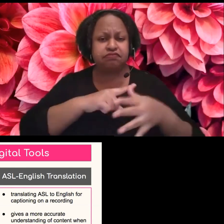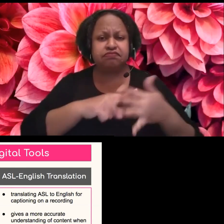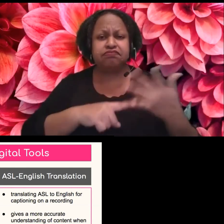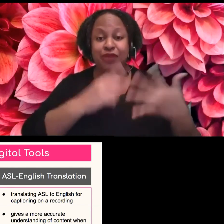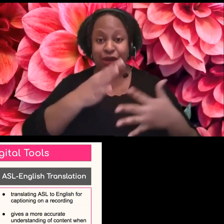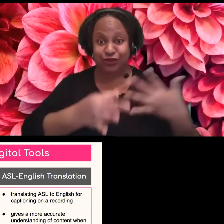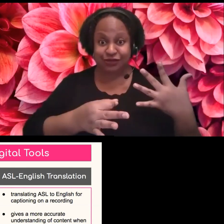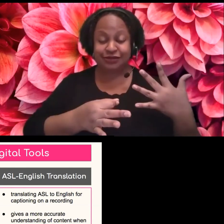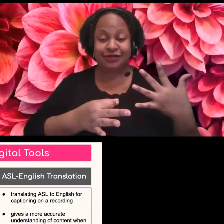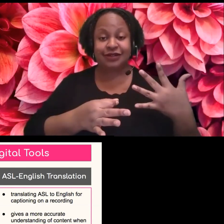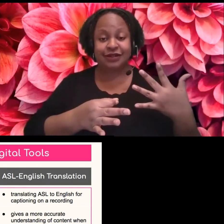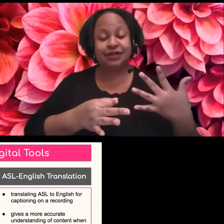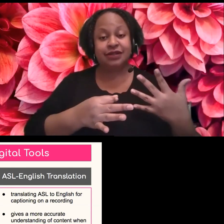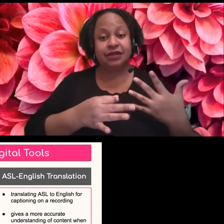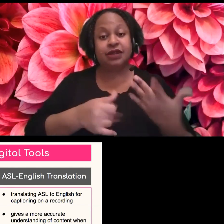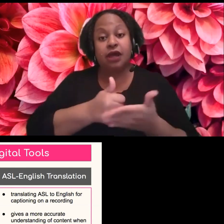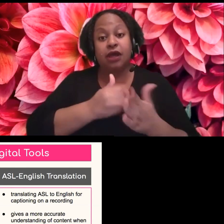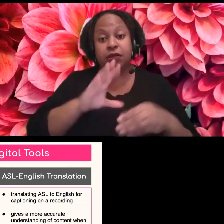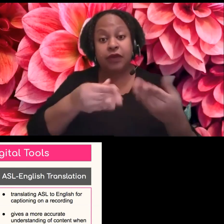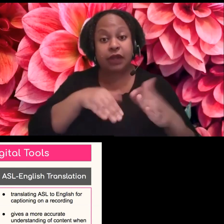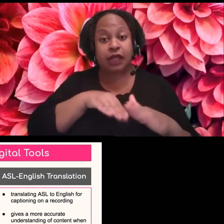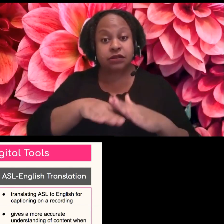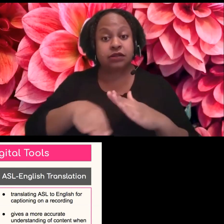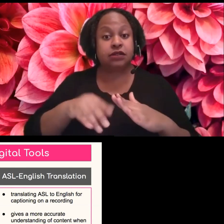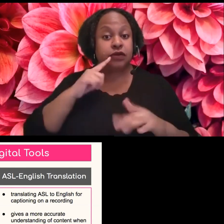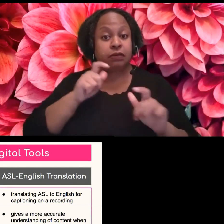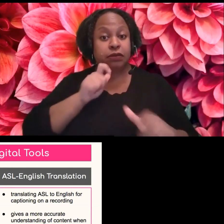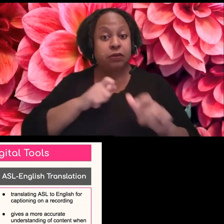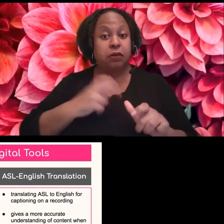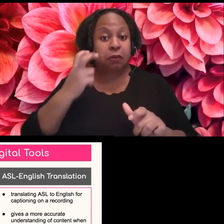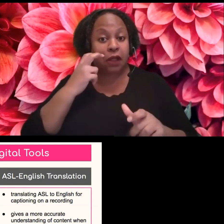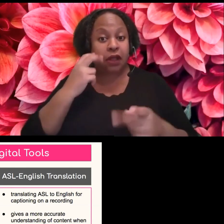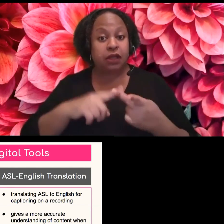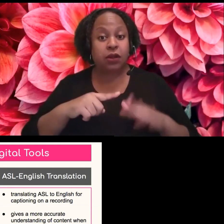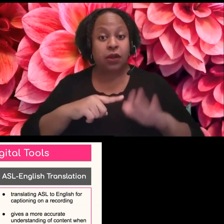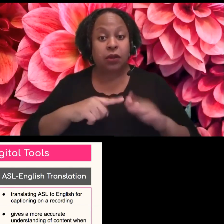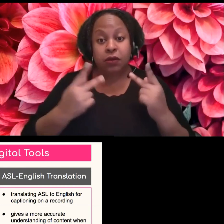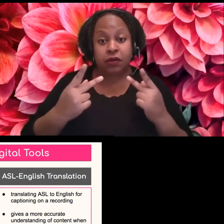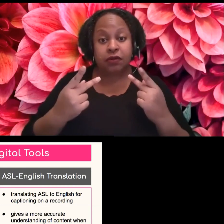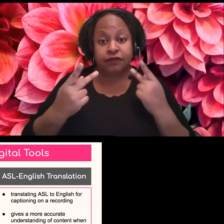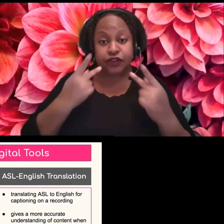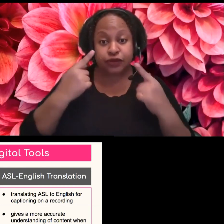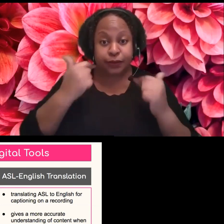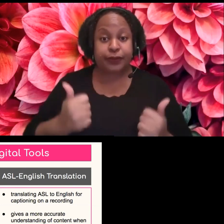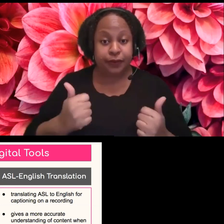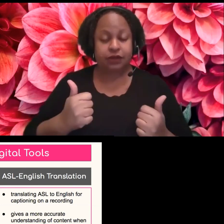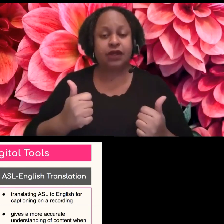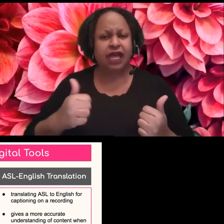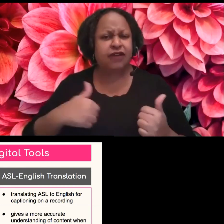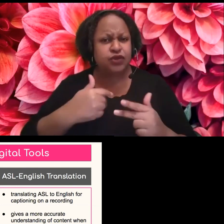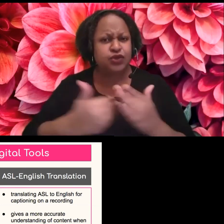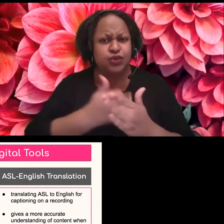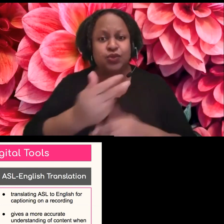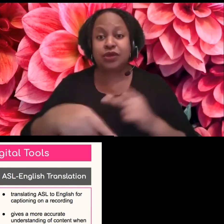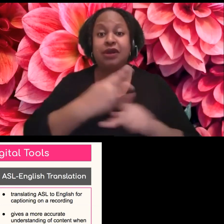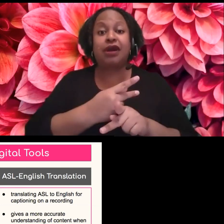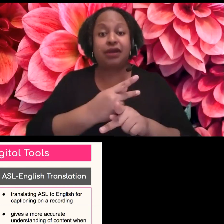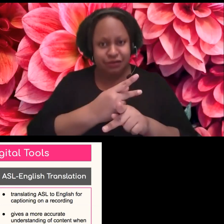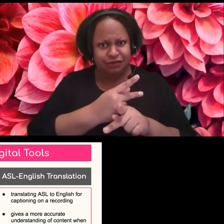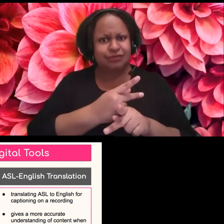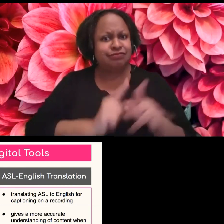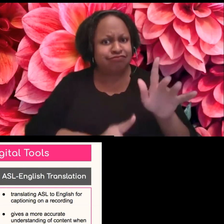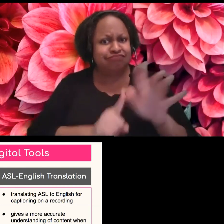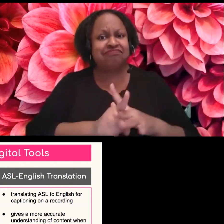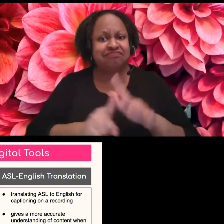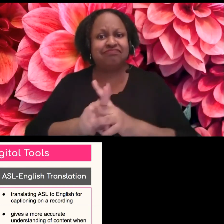et cetera. This provides access to people from the blind and low vision community, and there's new forms being developed every day. My friend and audio